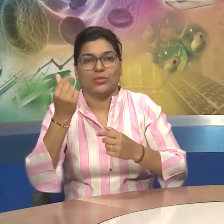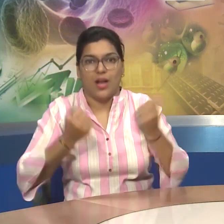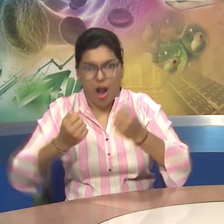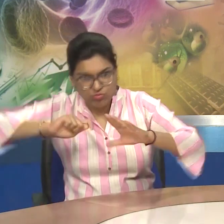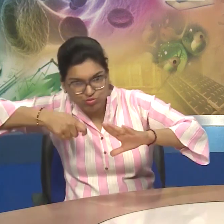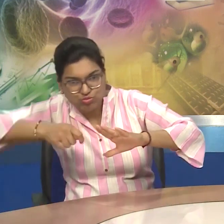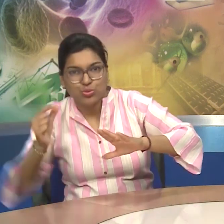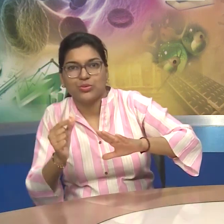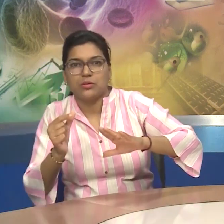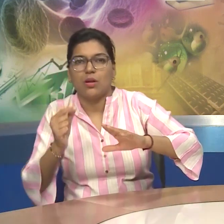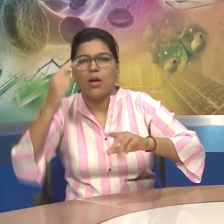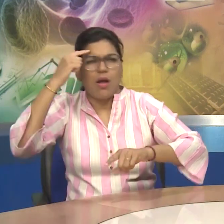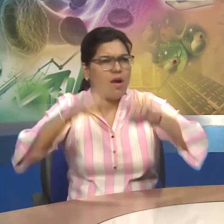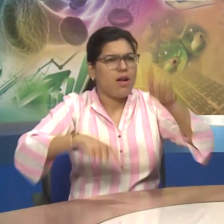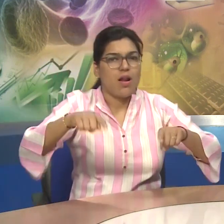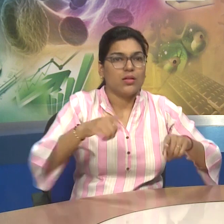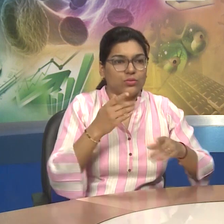Teacher And